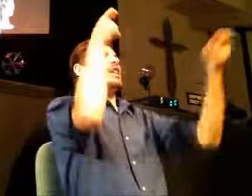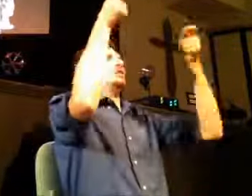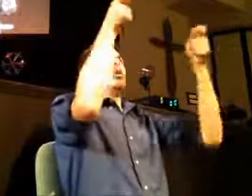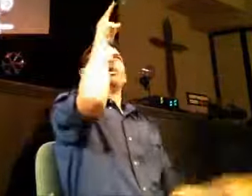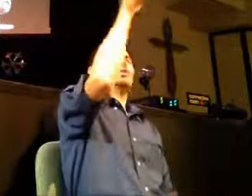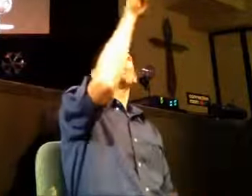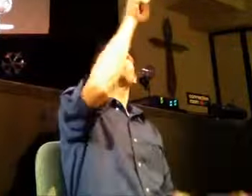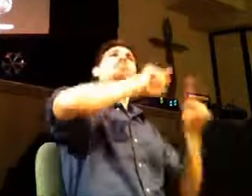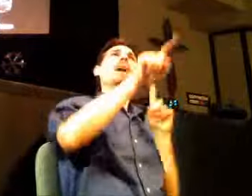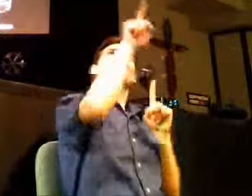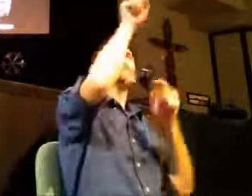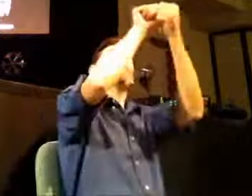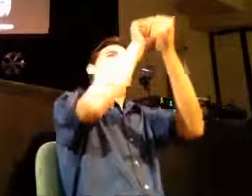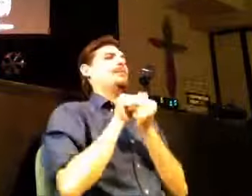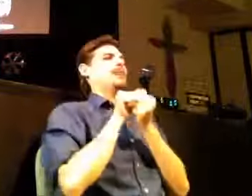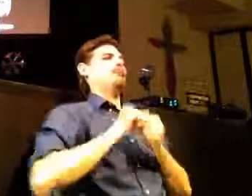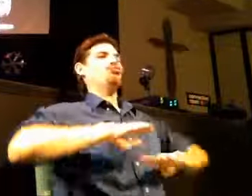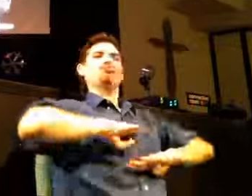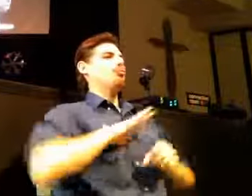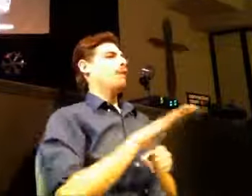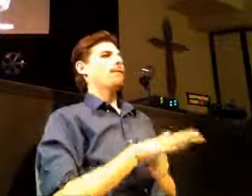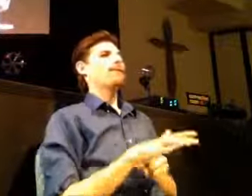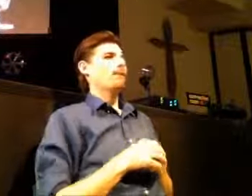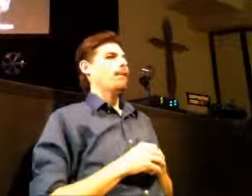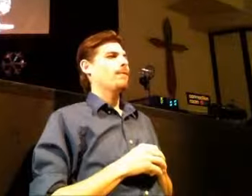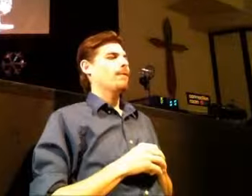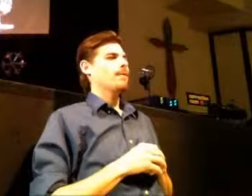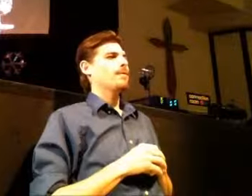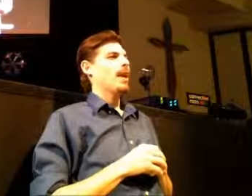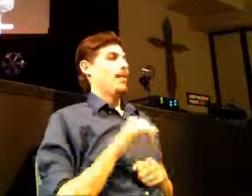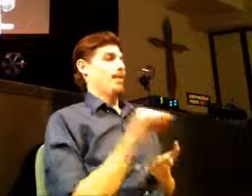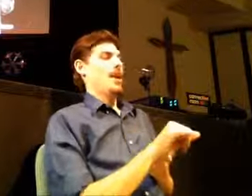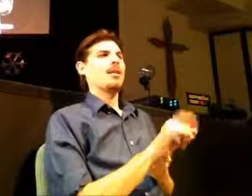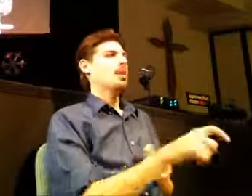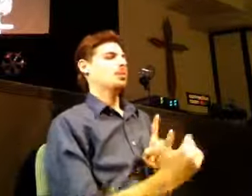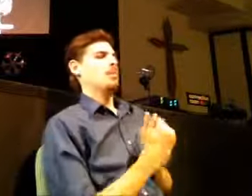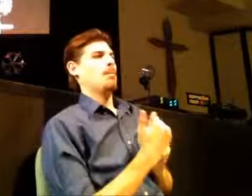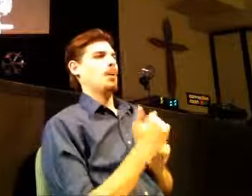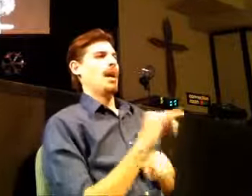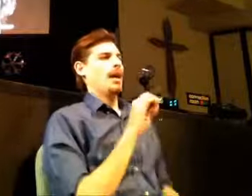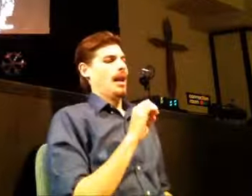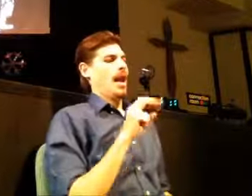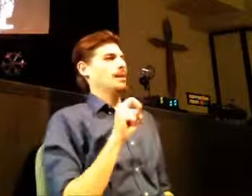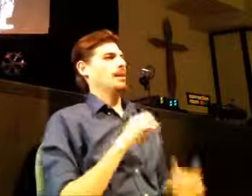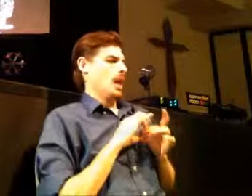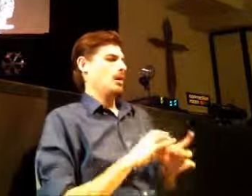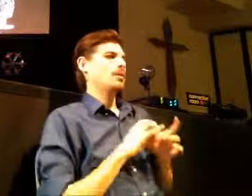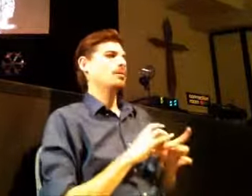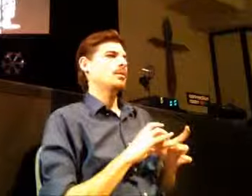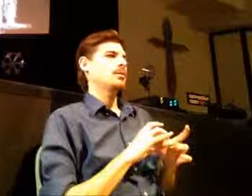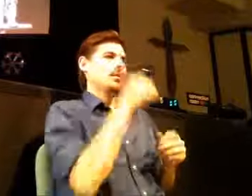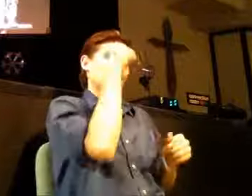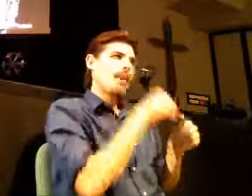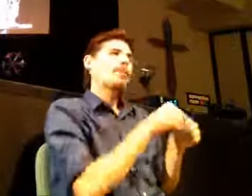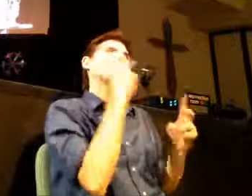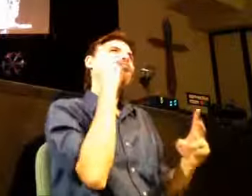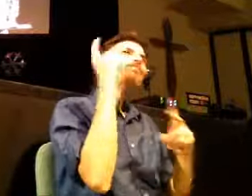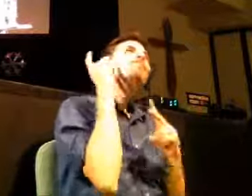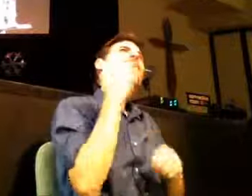but He is with me and that is enough. And that I need to remember. I need to carry the essence of that, that He is my Savior and my friend, and He is the one that puts the